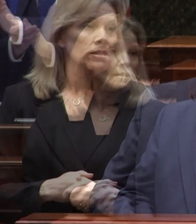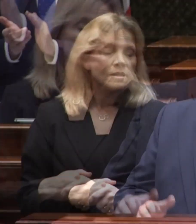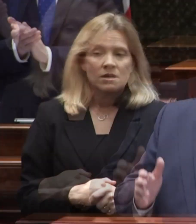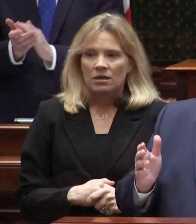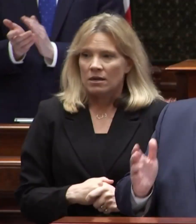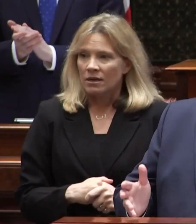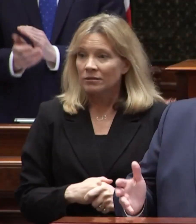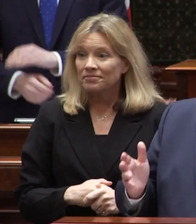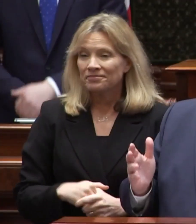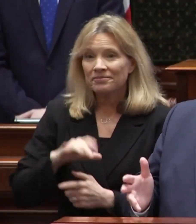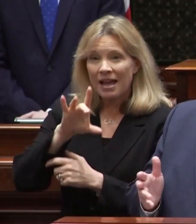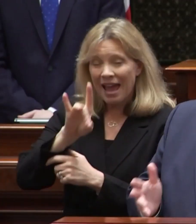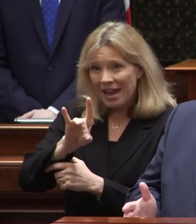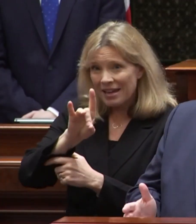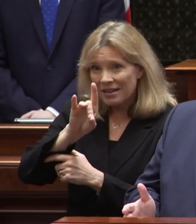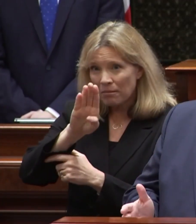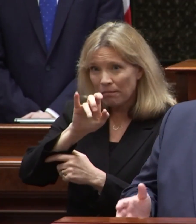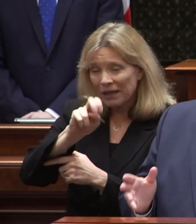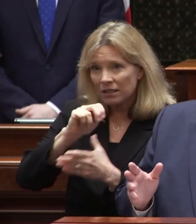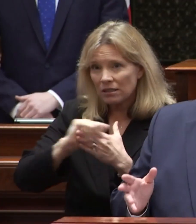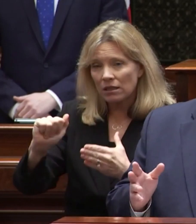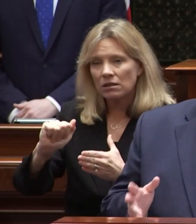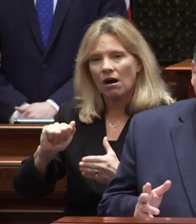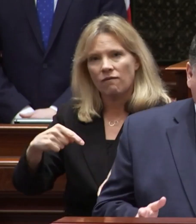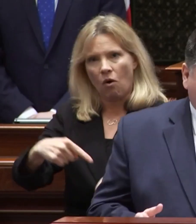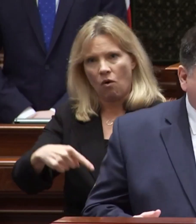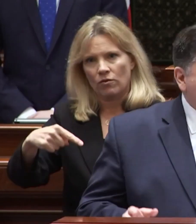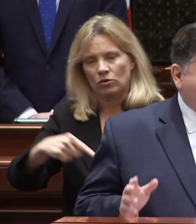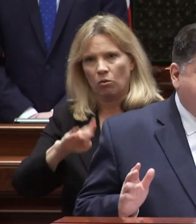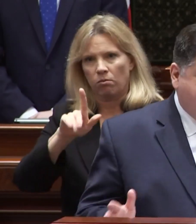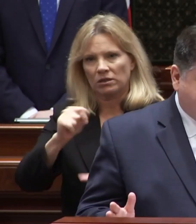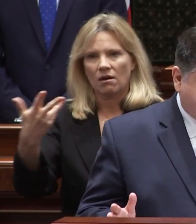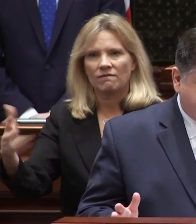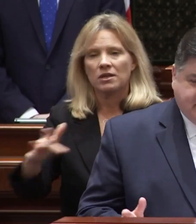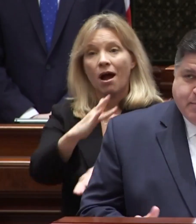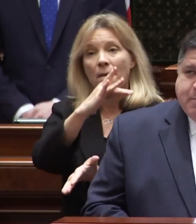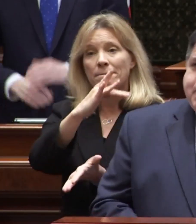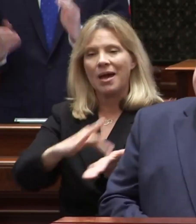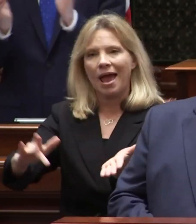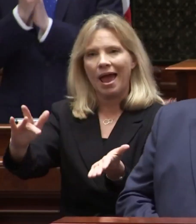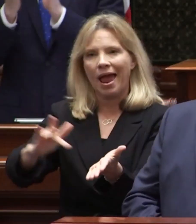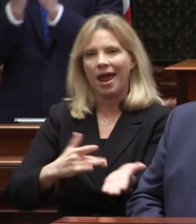Paid. $8 billion of overdue bills paid.